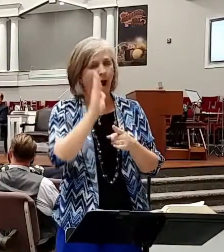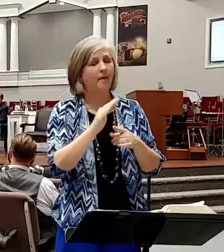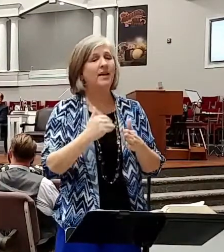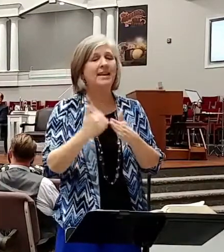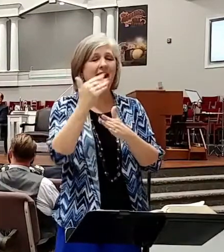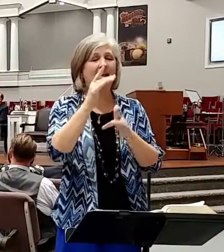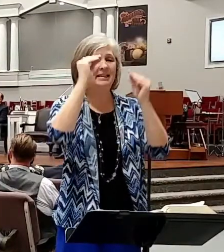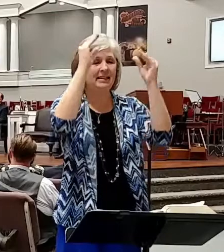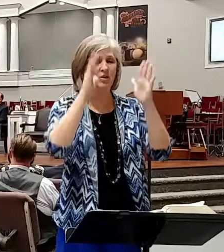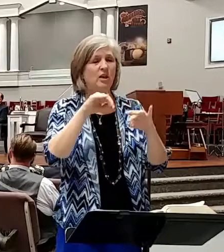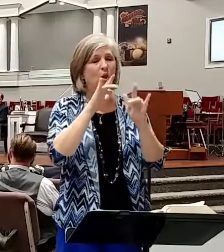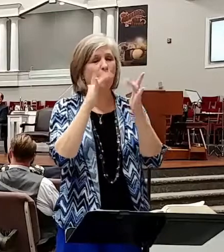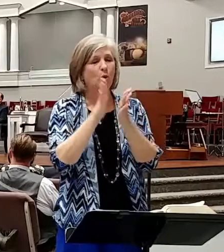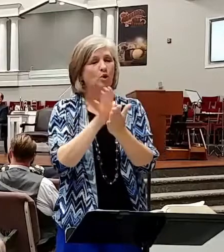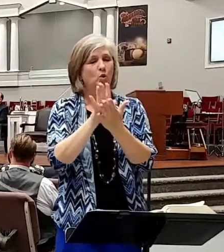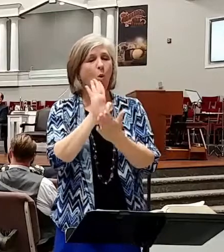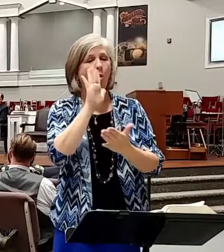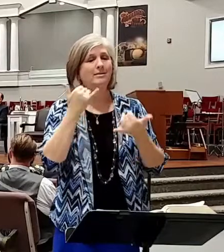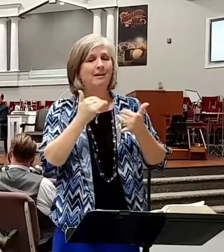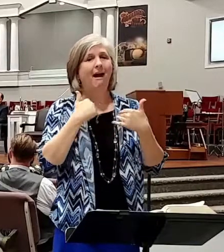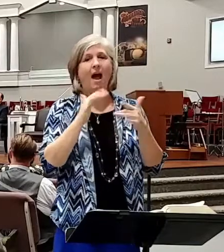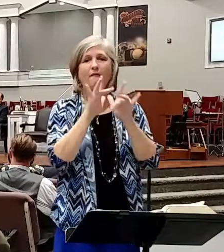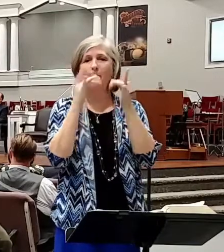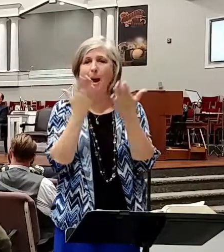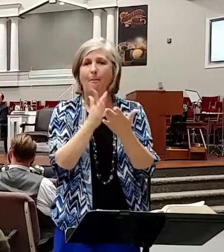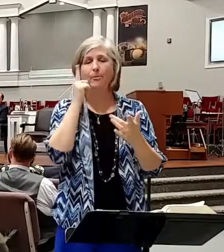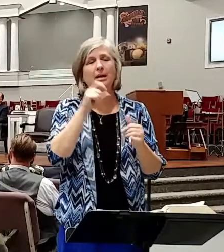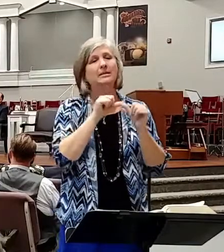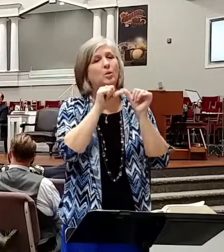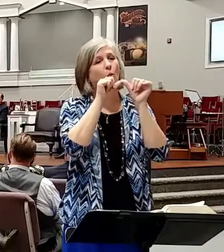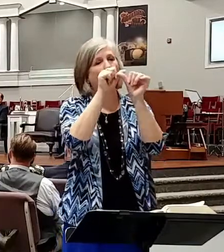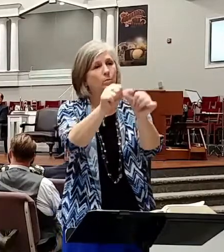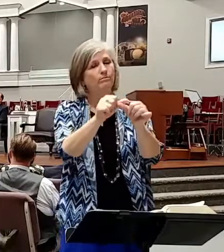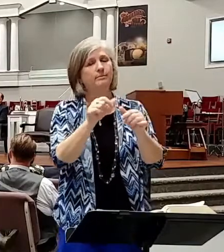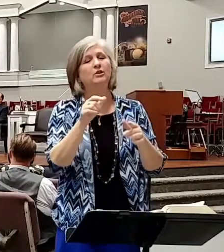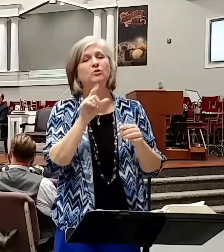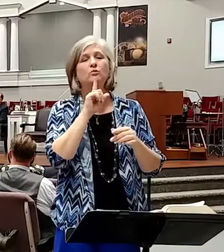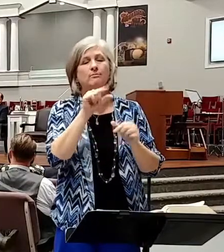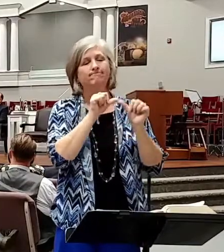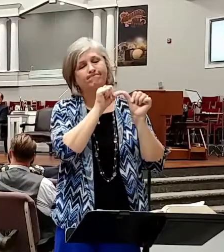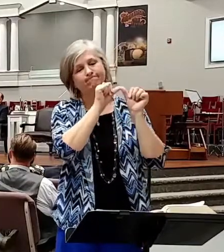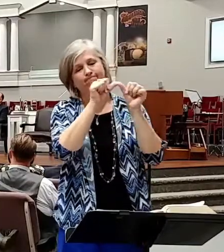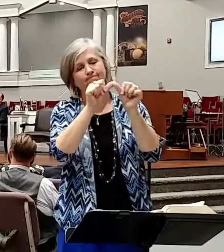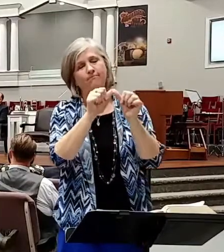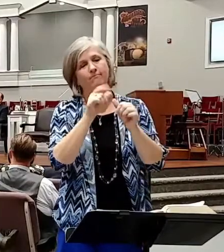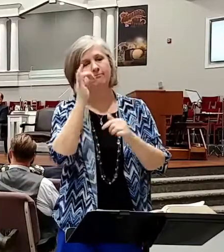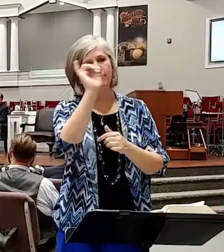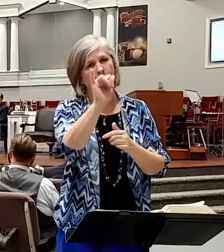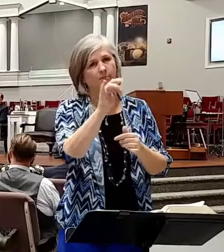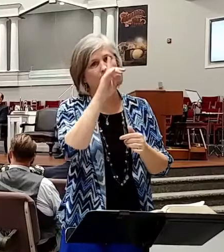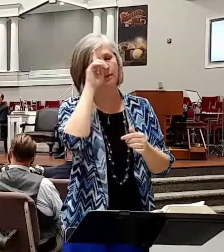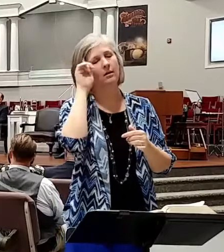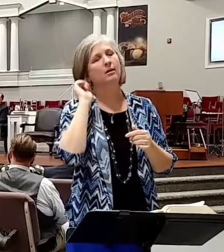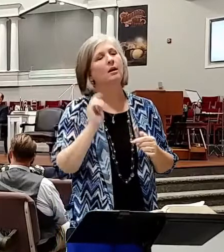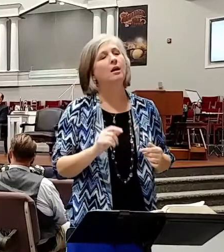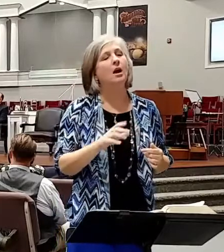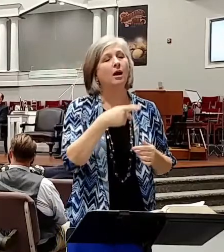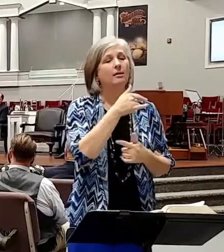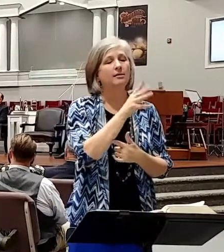have a Bible because it is a durable Word. It endures. It abides. It abides forever. Psalm 119 verse